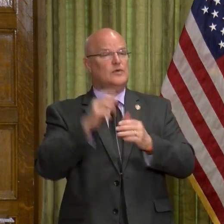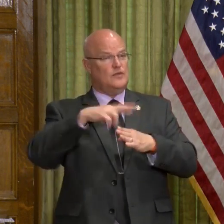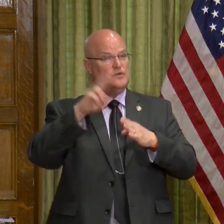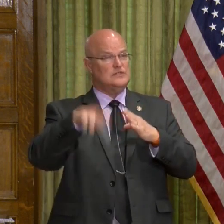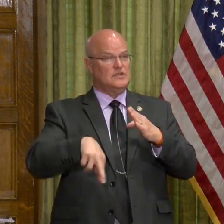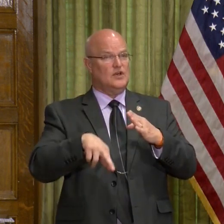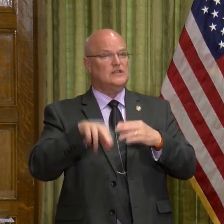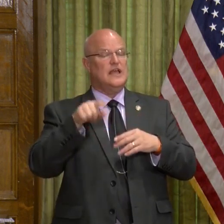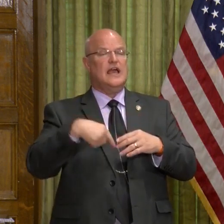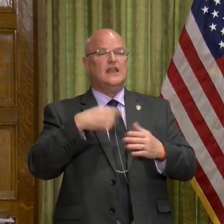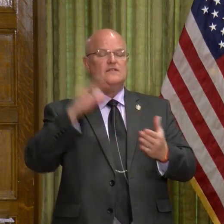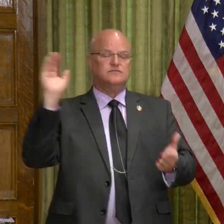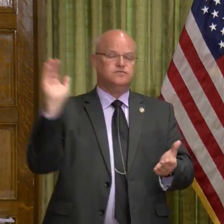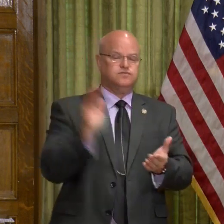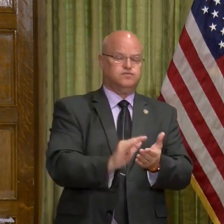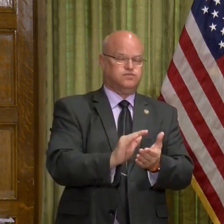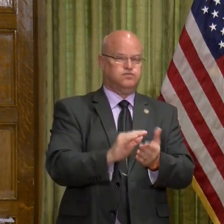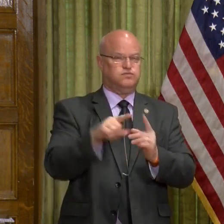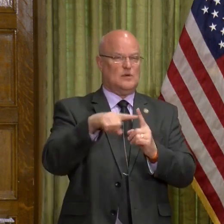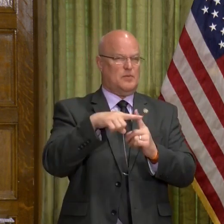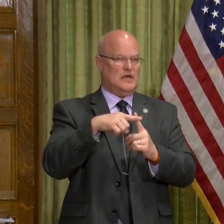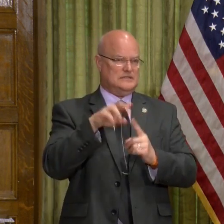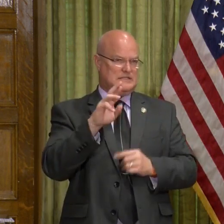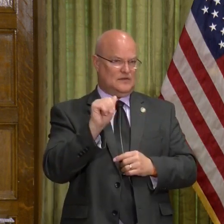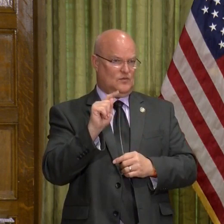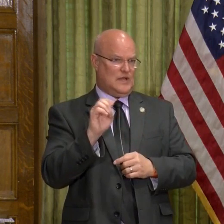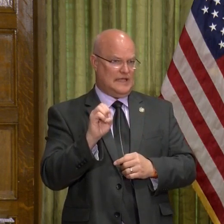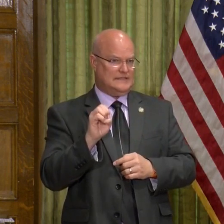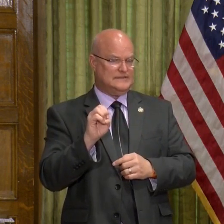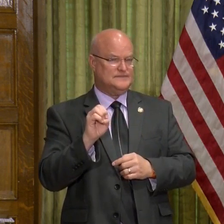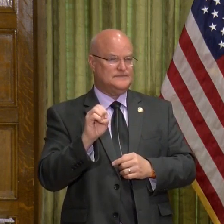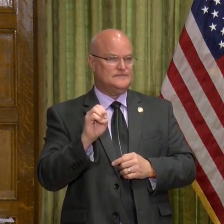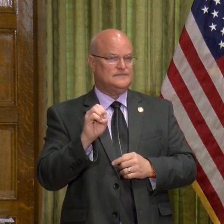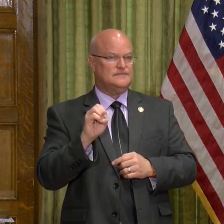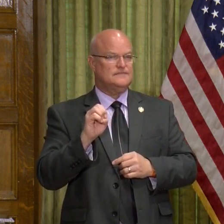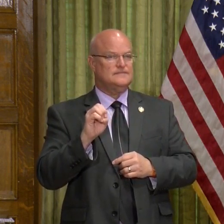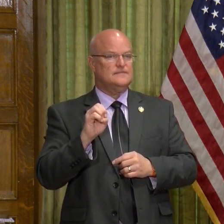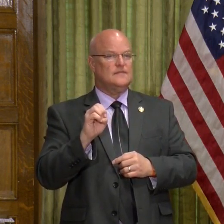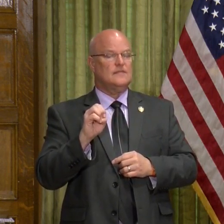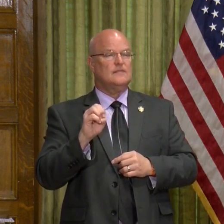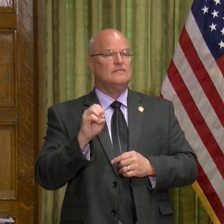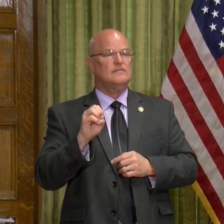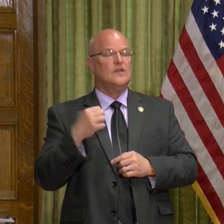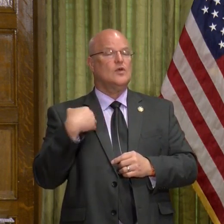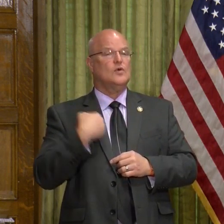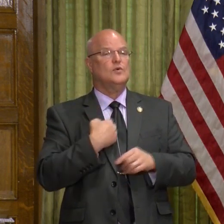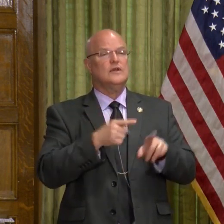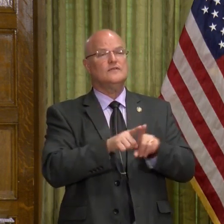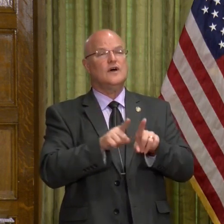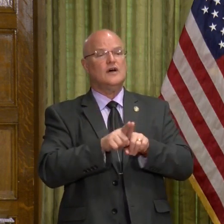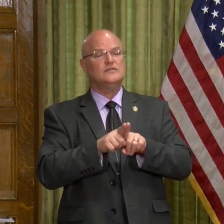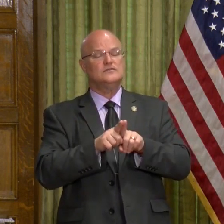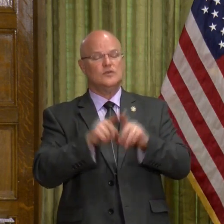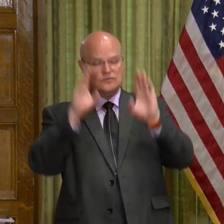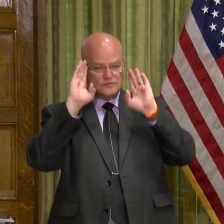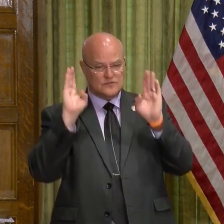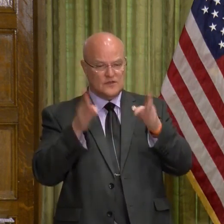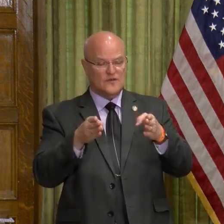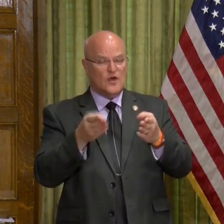results. They had a very low positivity rate. And we've also devoted